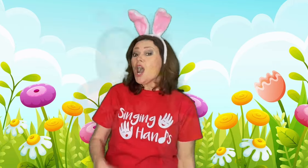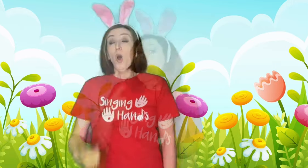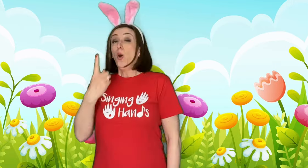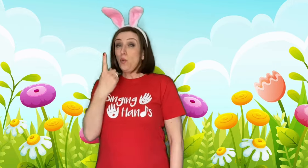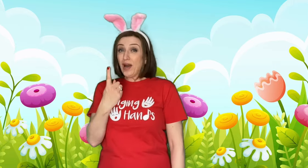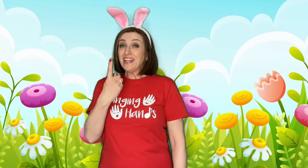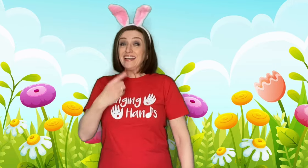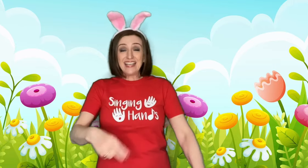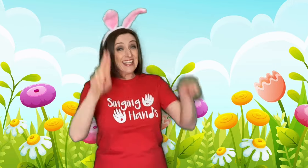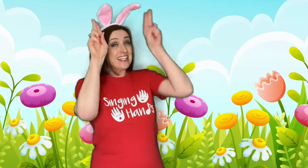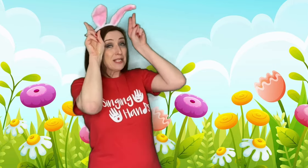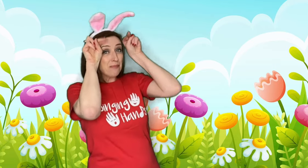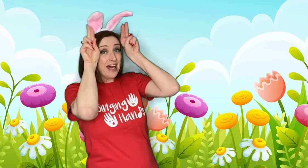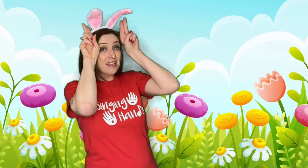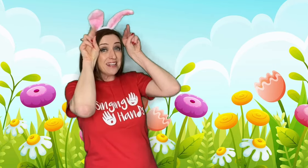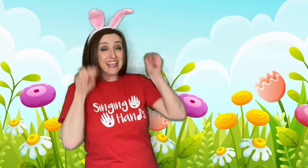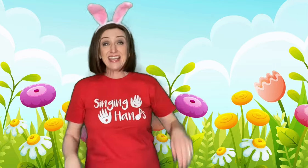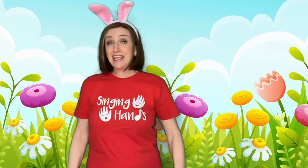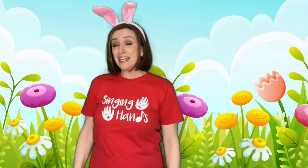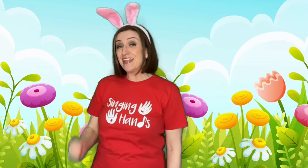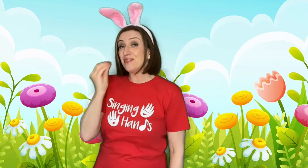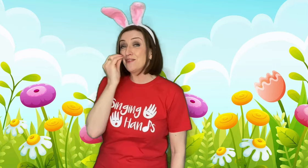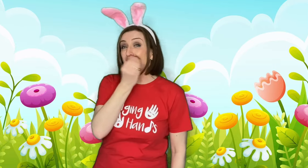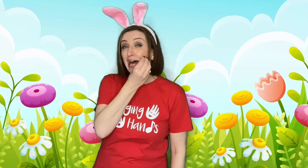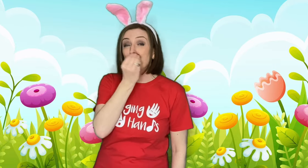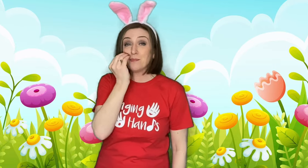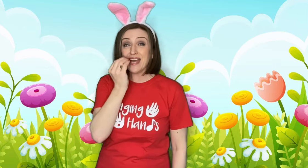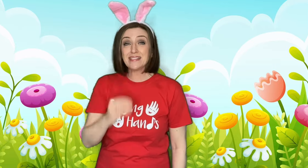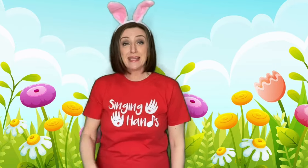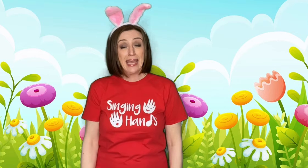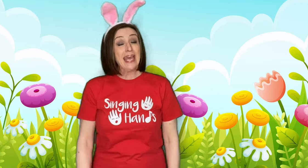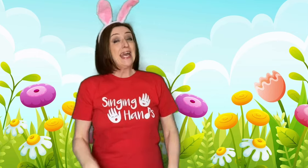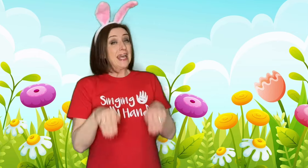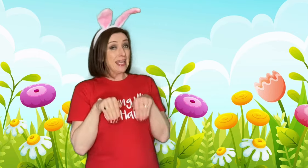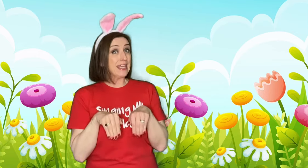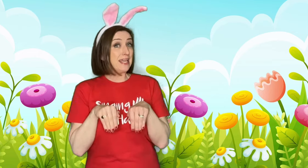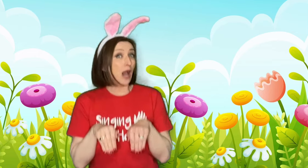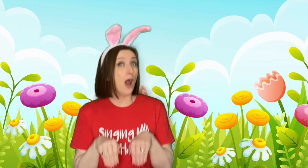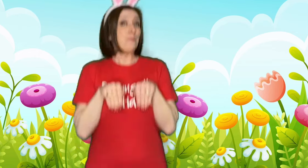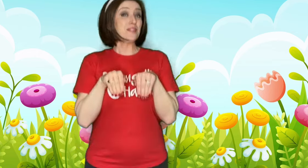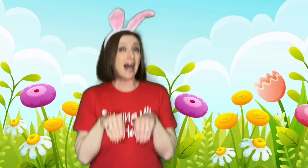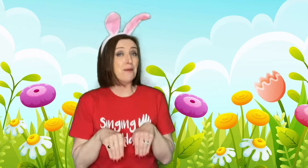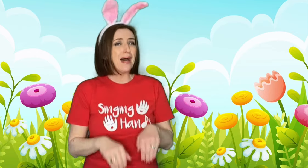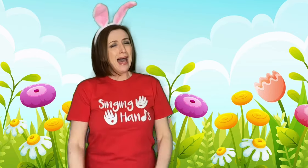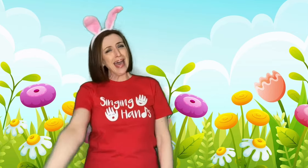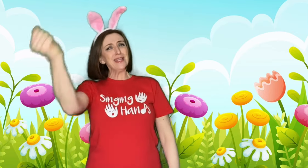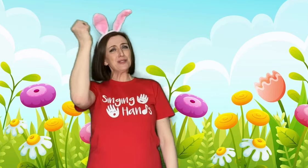One little bunnies in the flower bed. He hopped up and